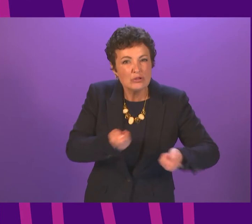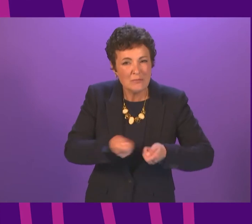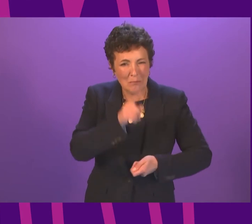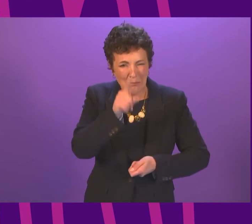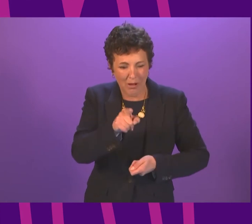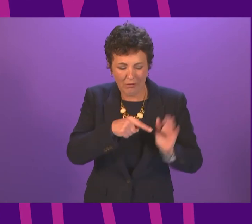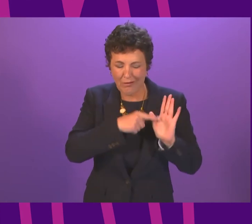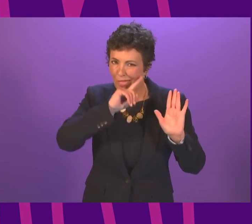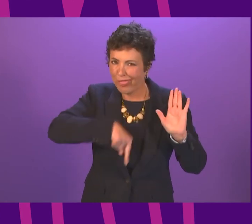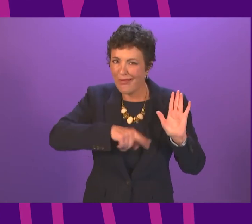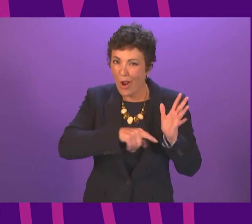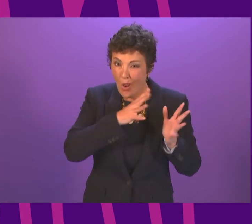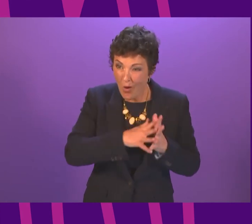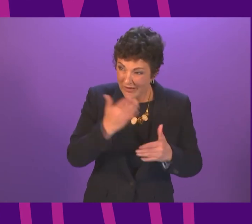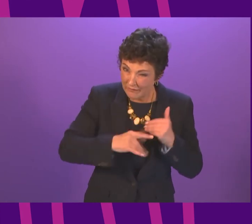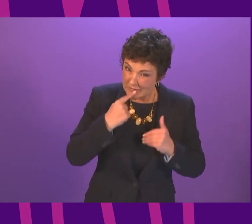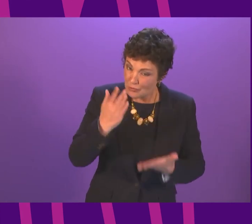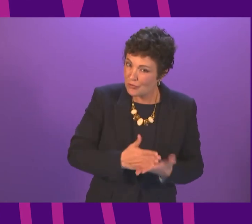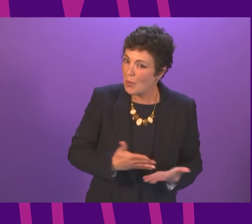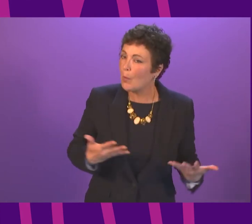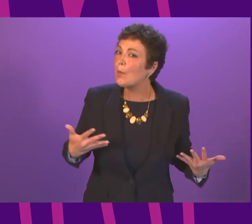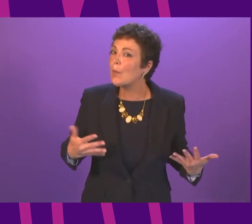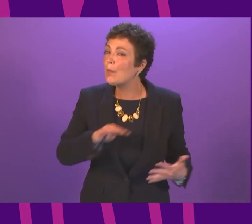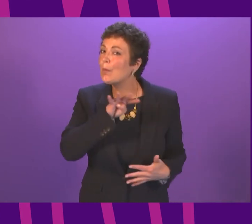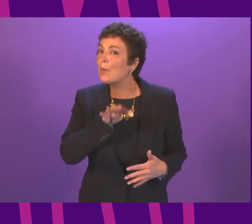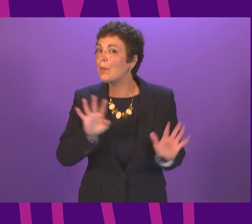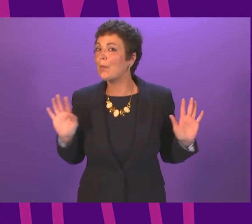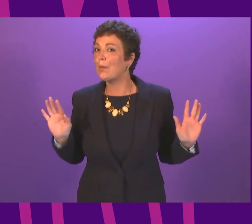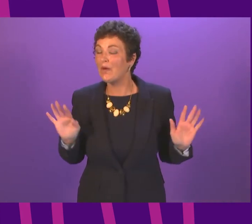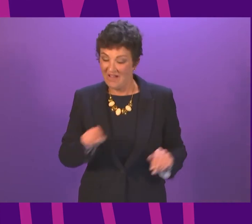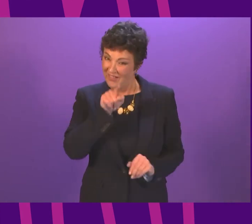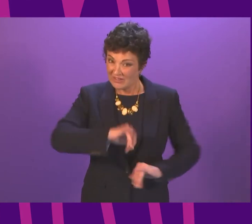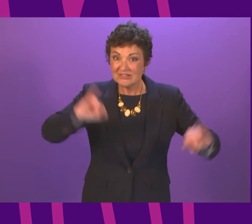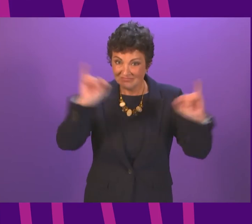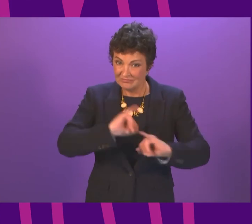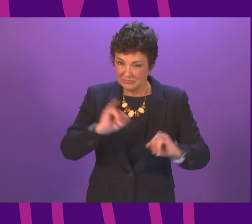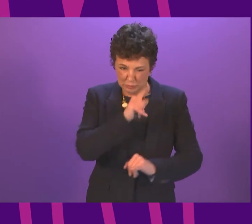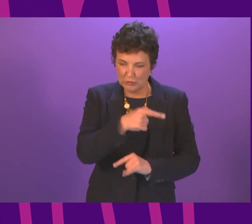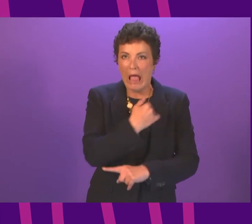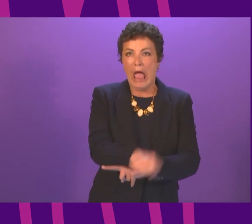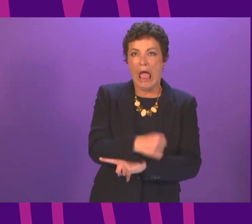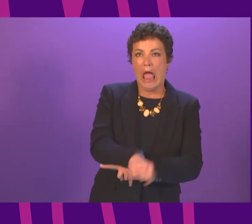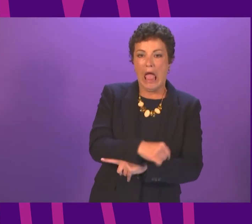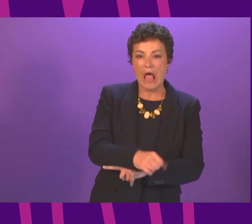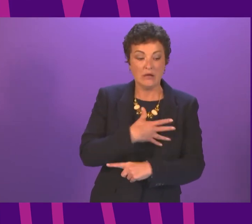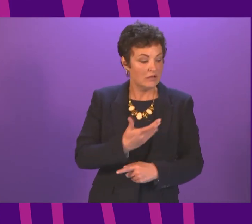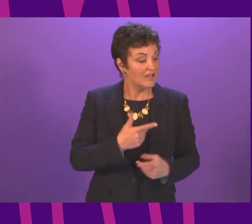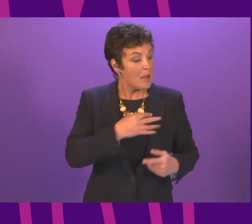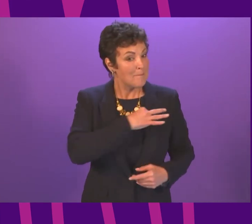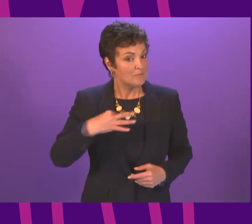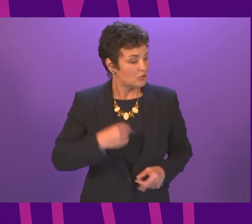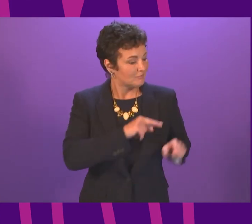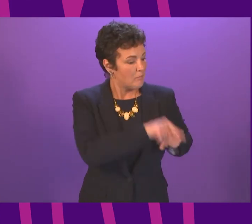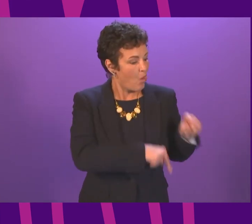law when it comes to telling a family the truth about how their child died. This scandal involved denials, bullying of clinicians,